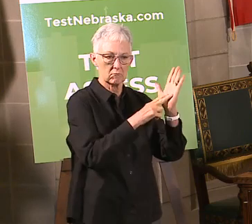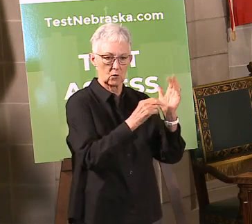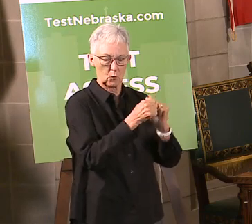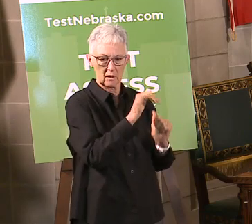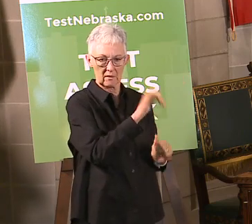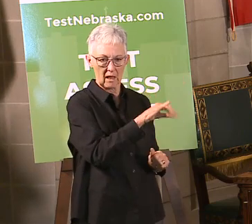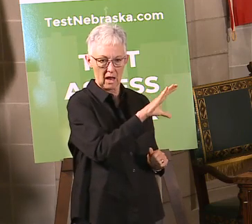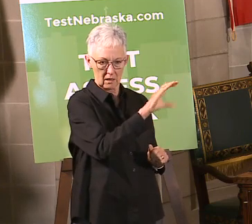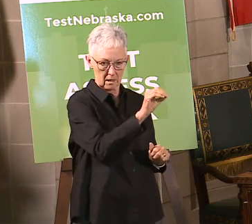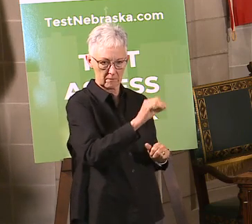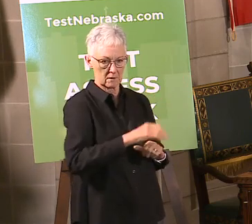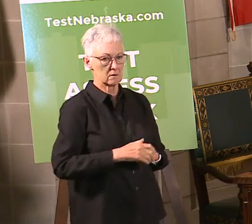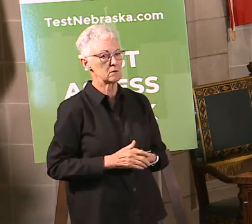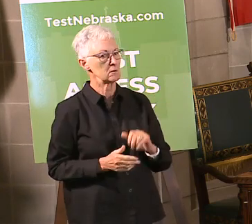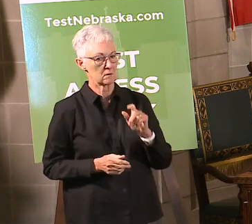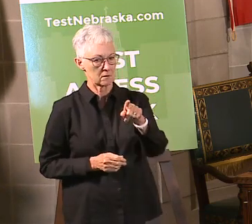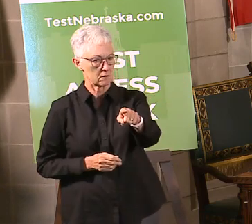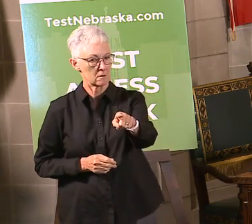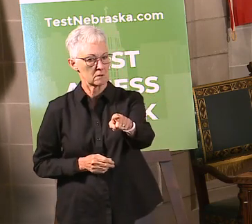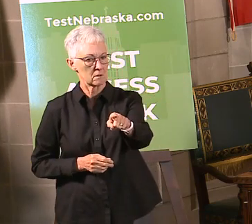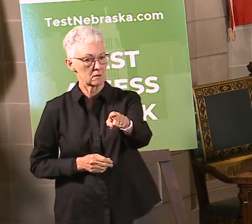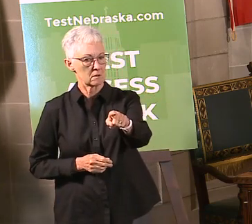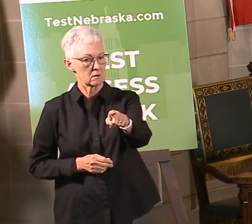state, essentially, right, because that's what they're talking about.